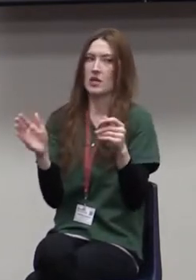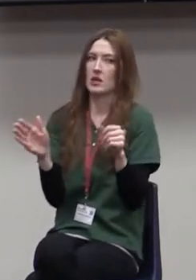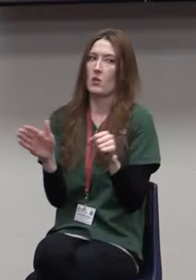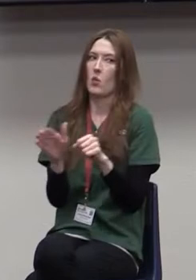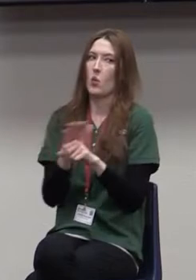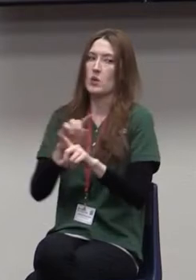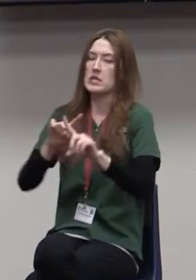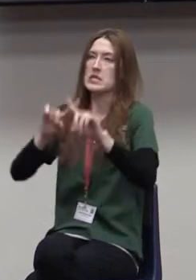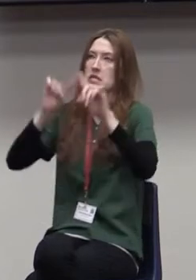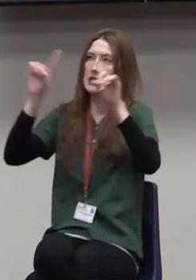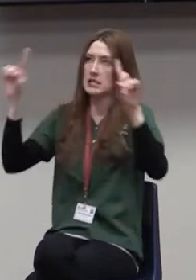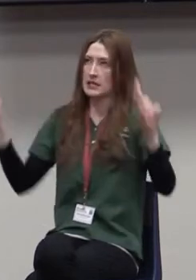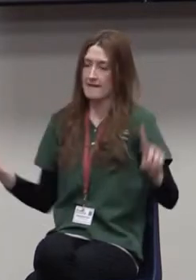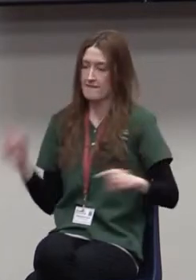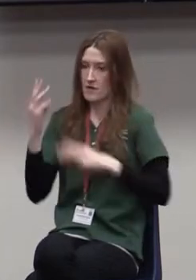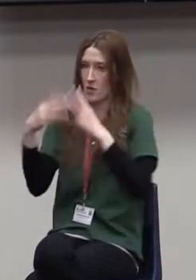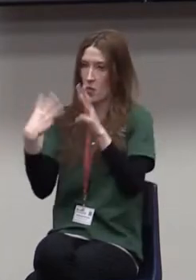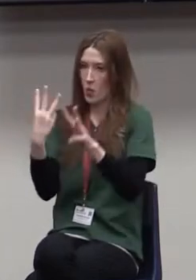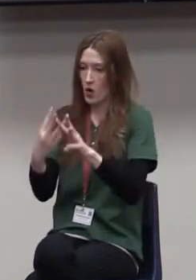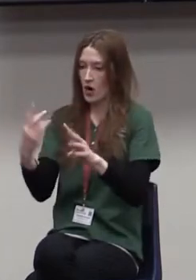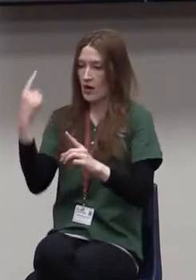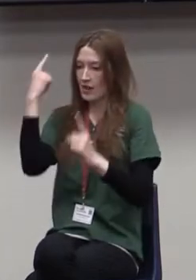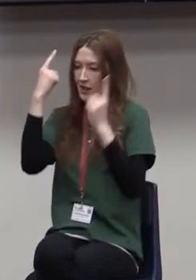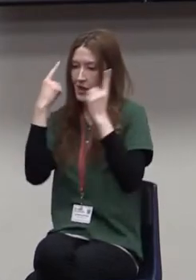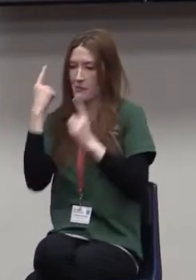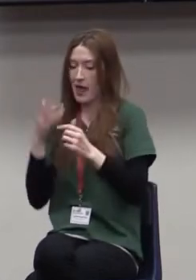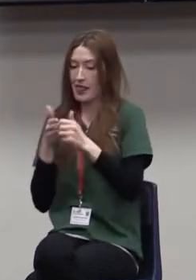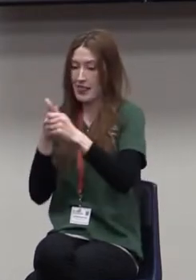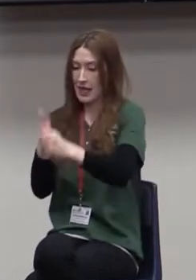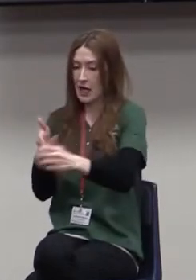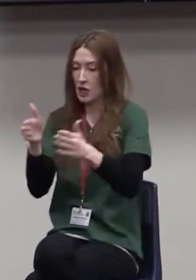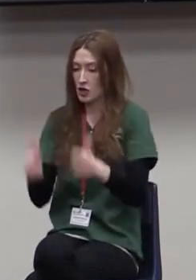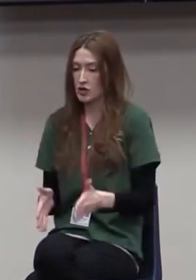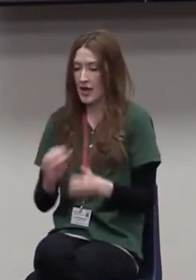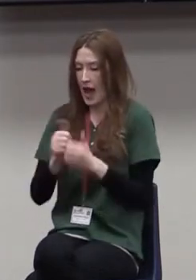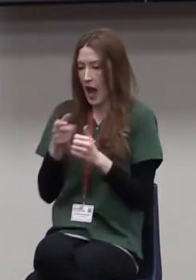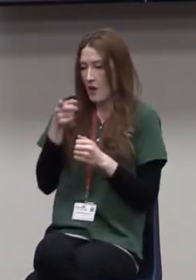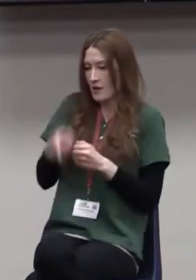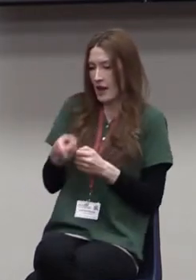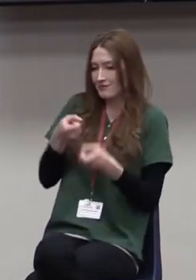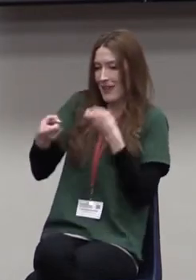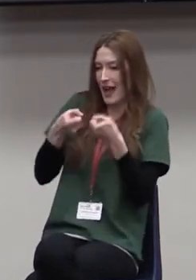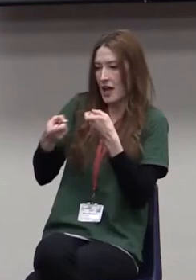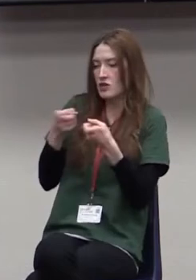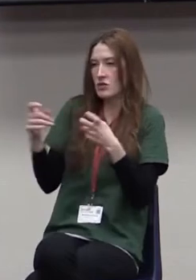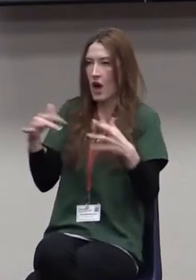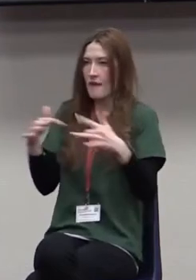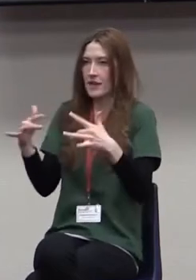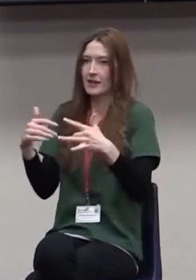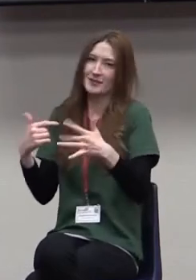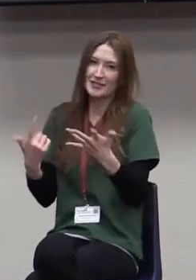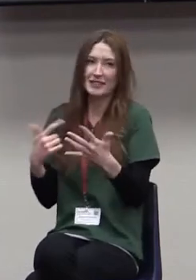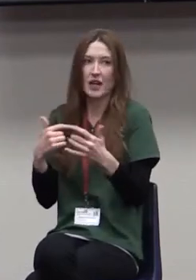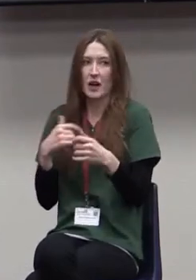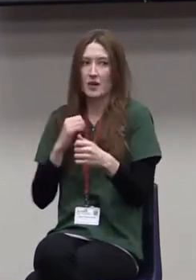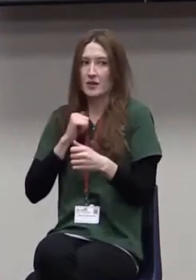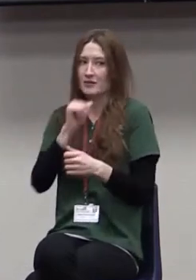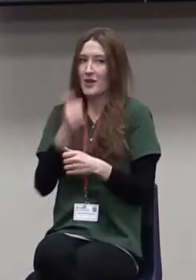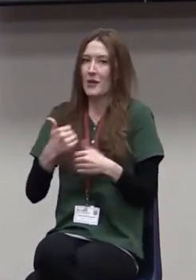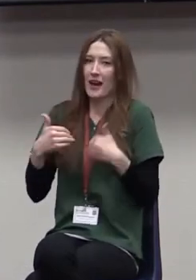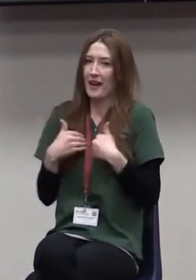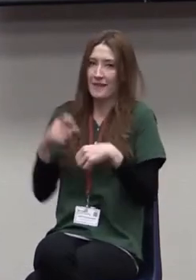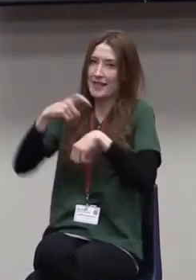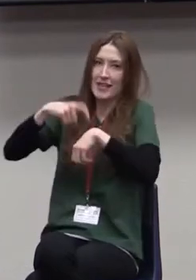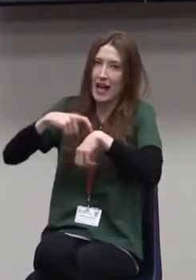to think about leaders and how they deal with conflict and how they should deal with conflict. And we don't have the time today to go through all that